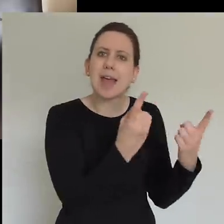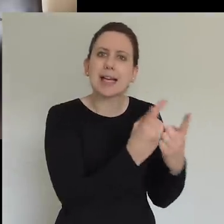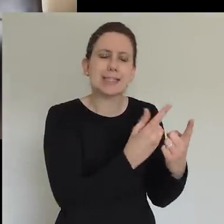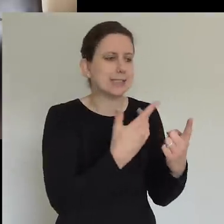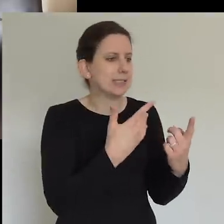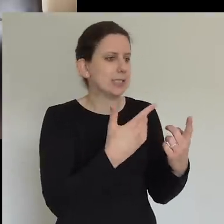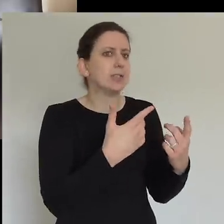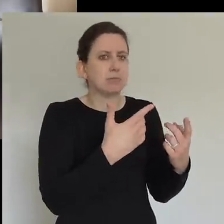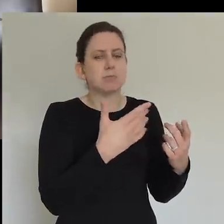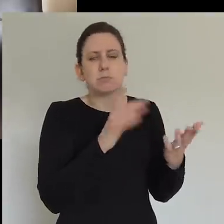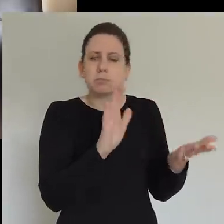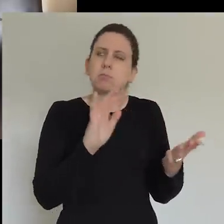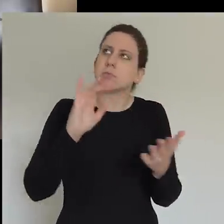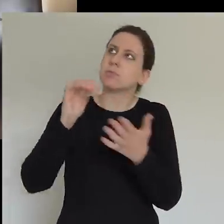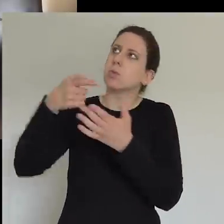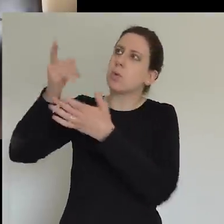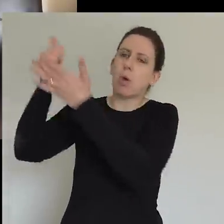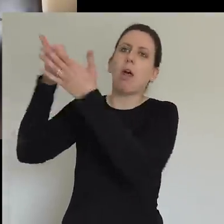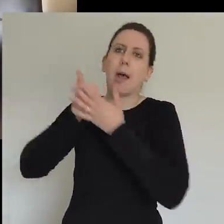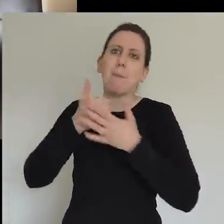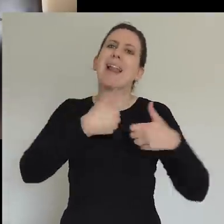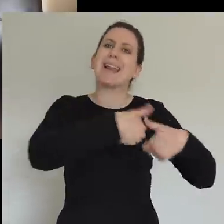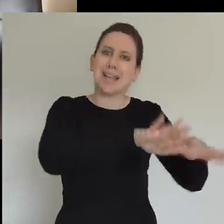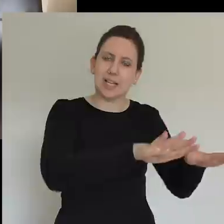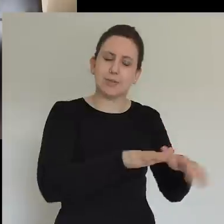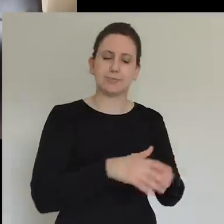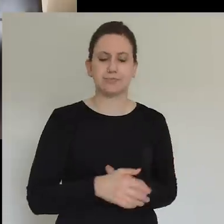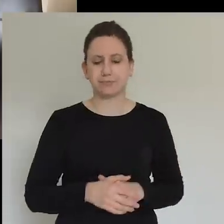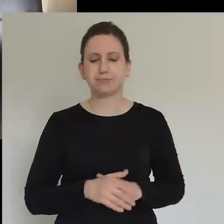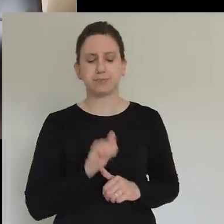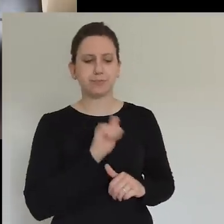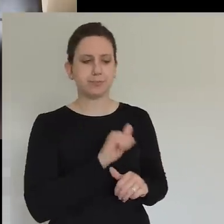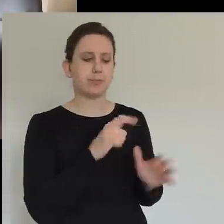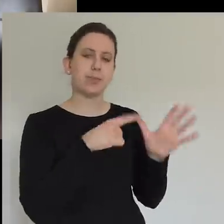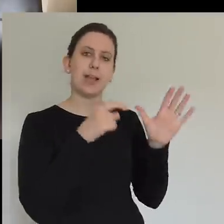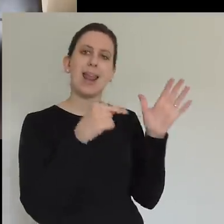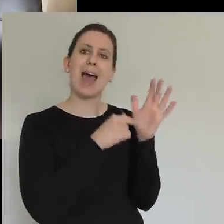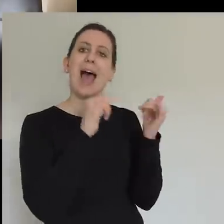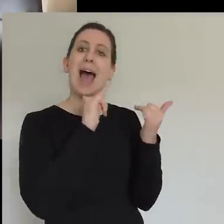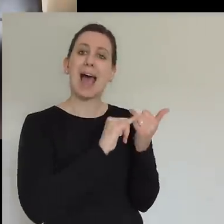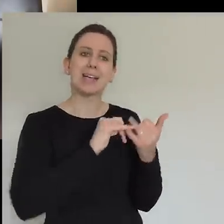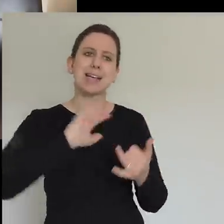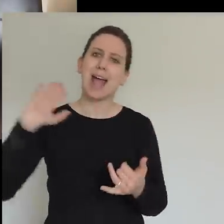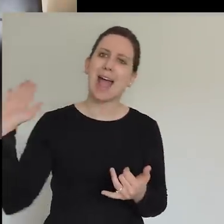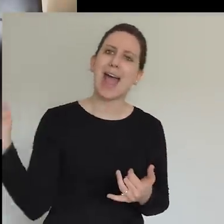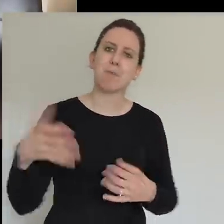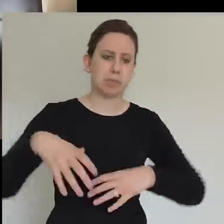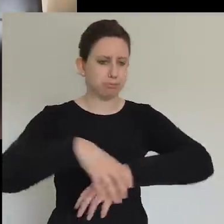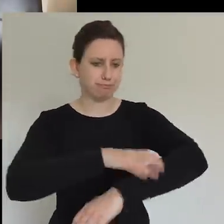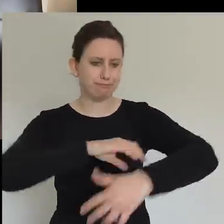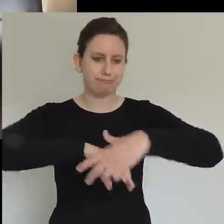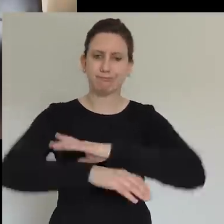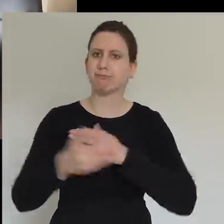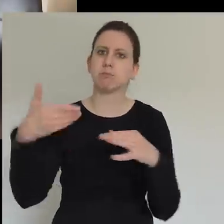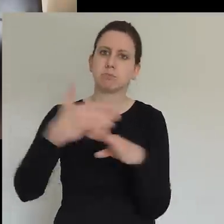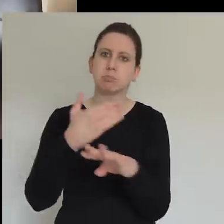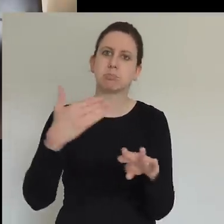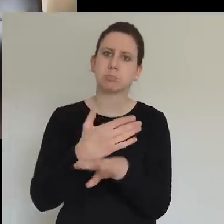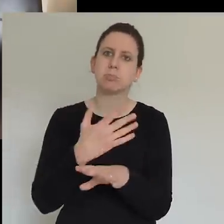Yes. There's no sense of just a priest or just a trained, they all participate. The word together is used three times in six